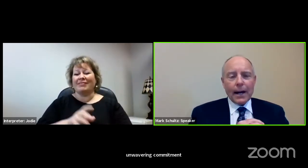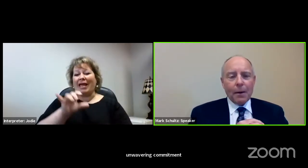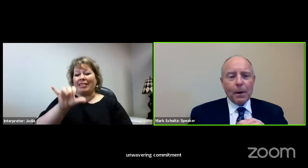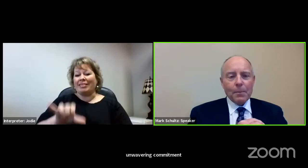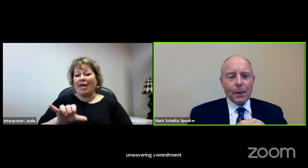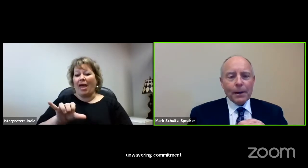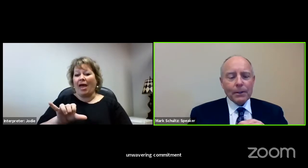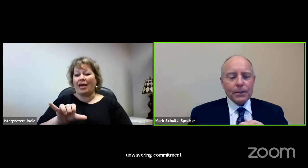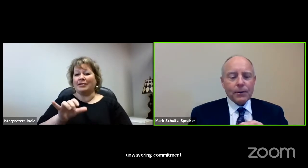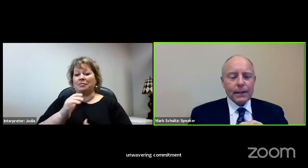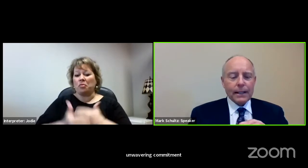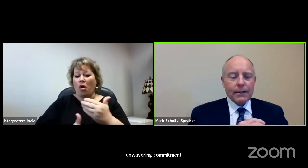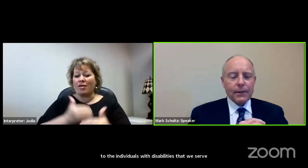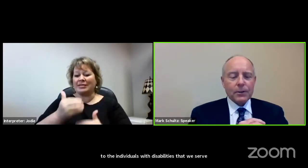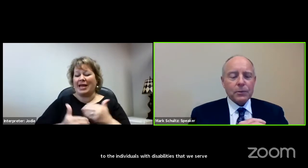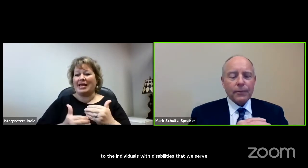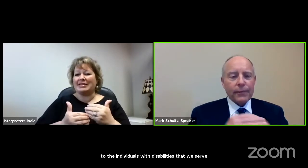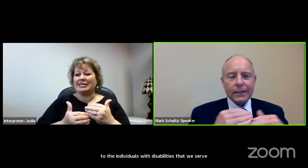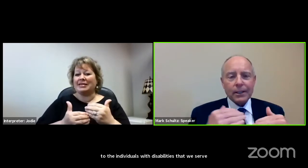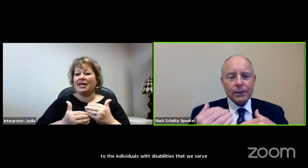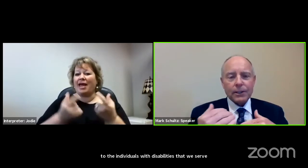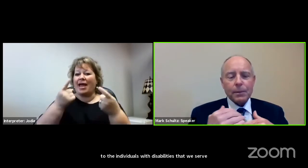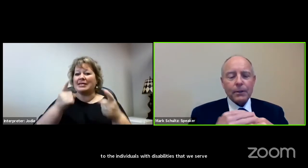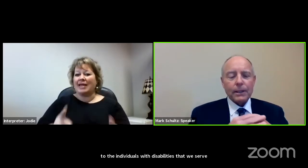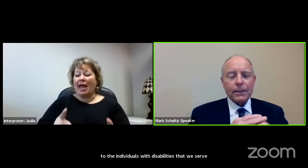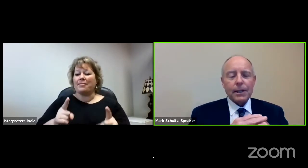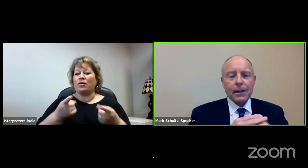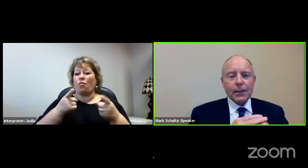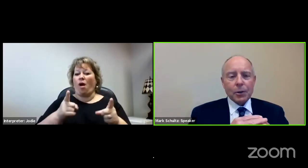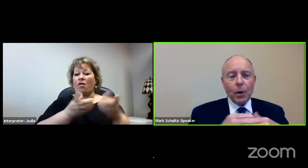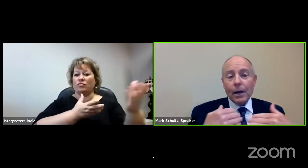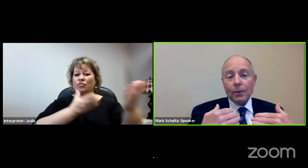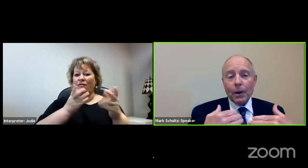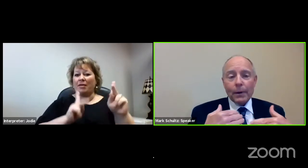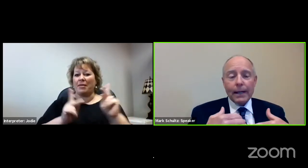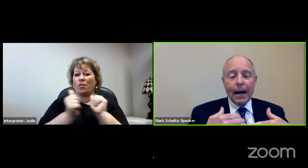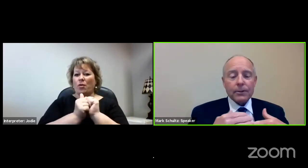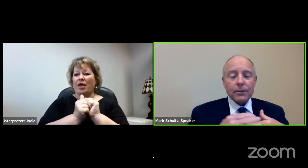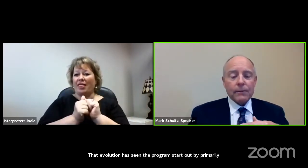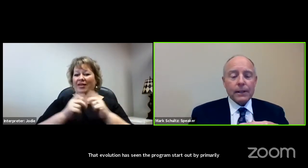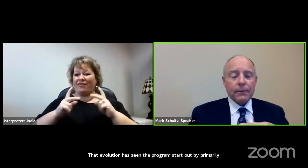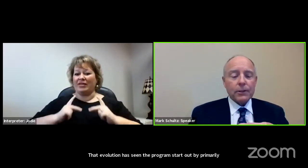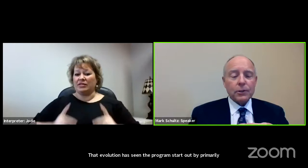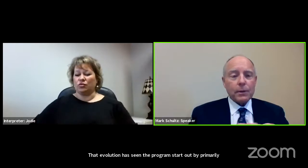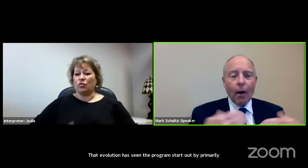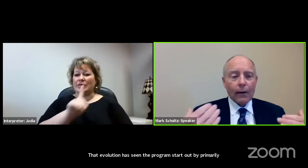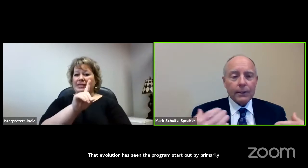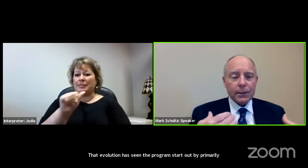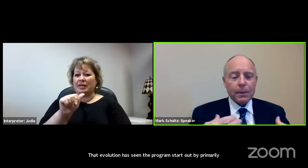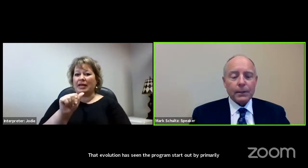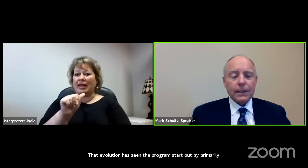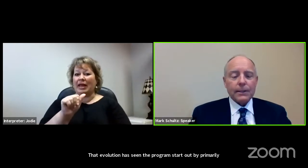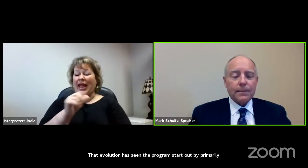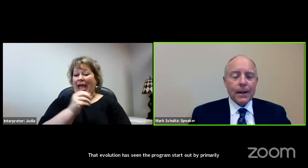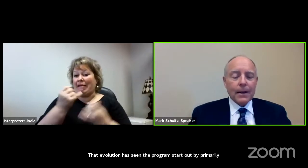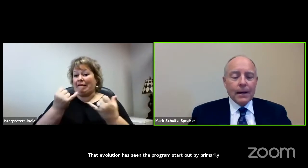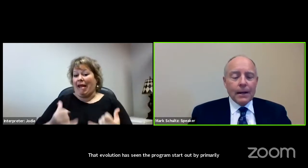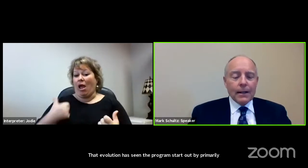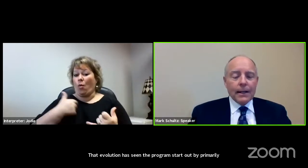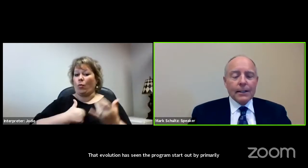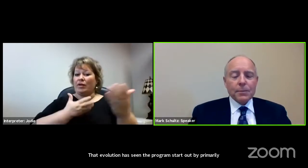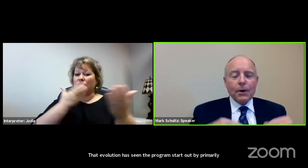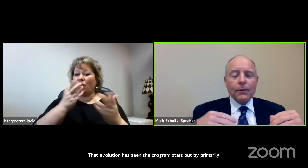program start out by primarily serving individuals with physical disabilities to one where we now serve individuals with all disabilities.